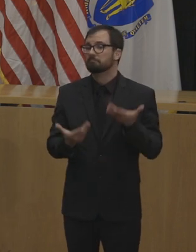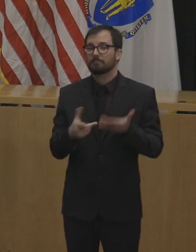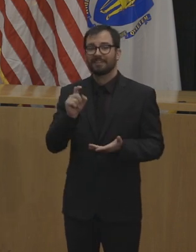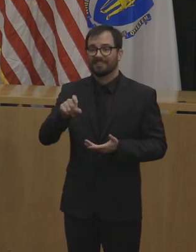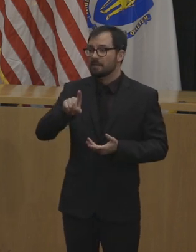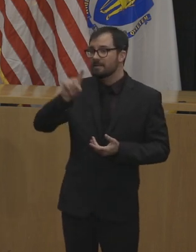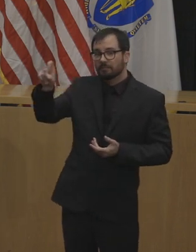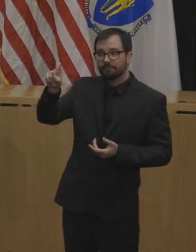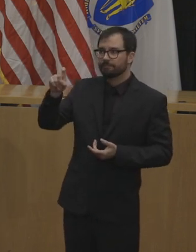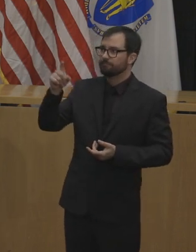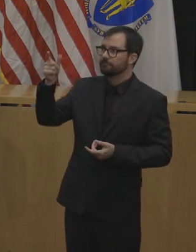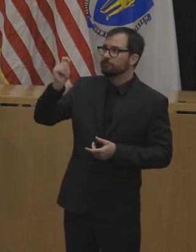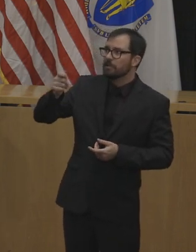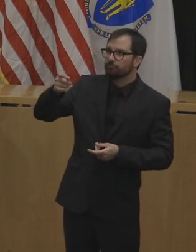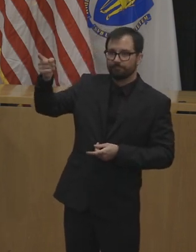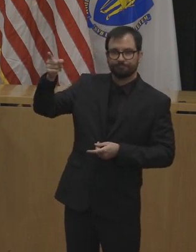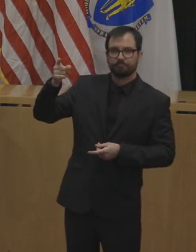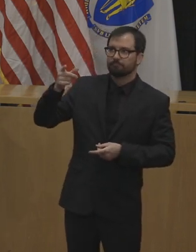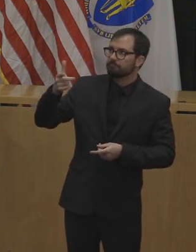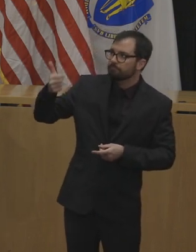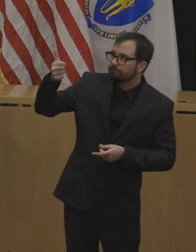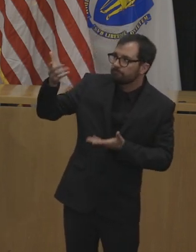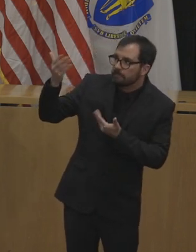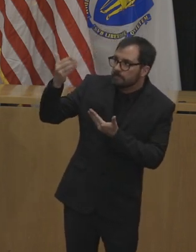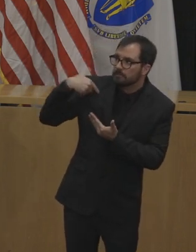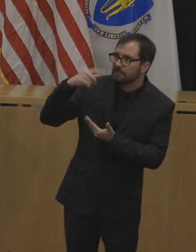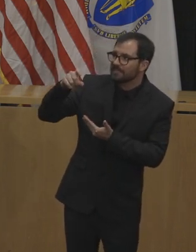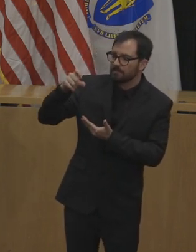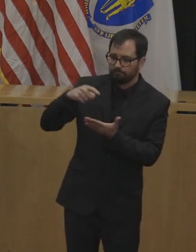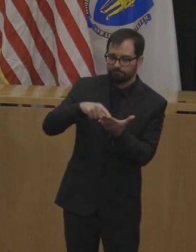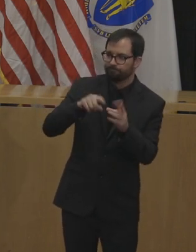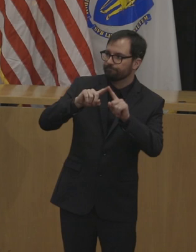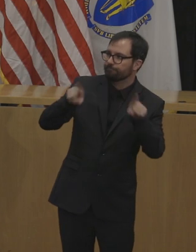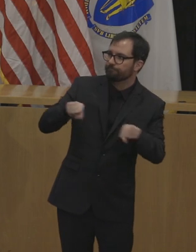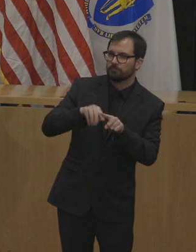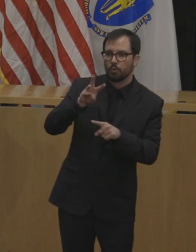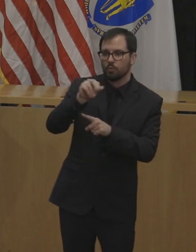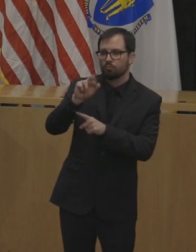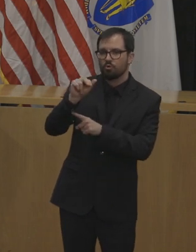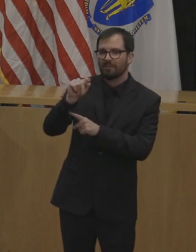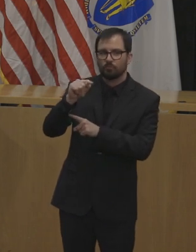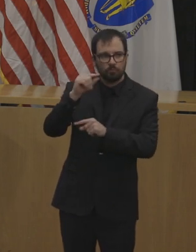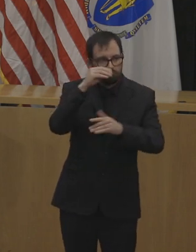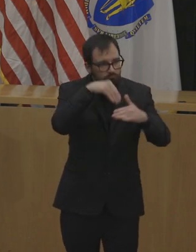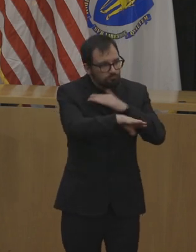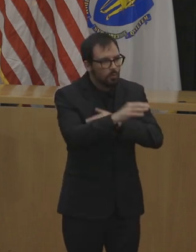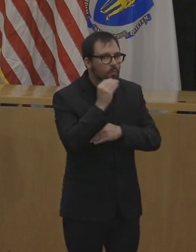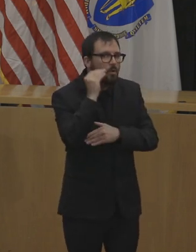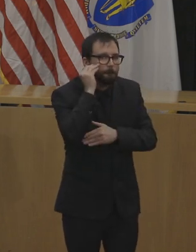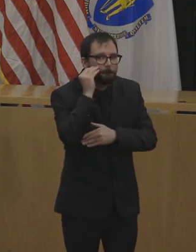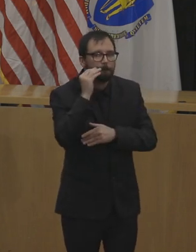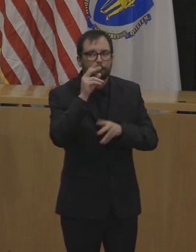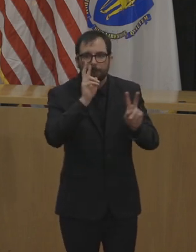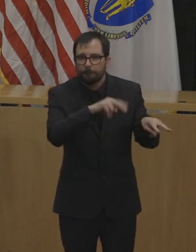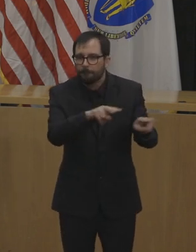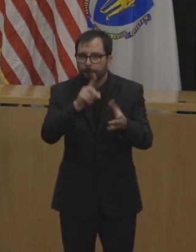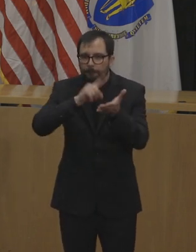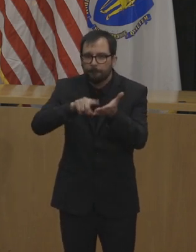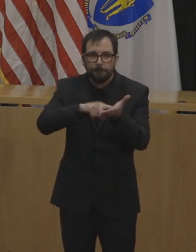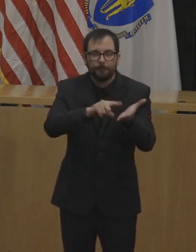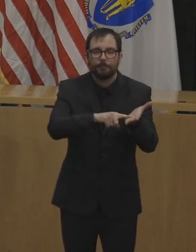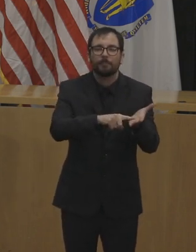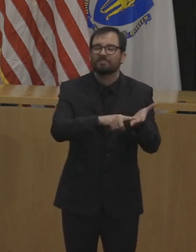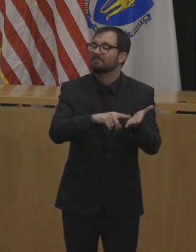physically to a courthouse for a judge or a clerk magistrate to issue a search warrant. We're requesting